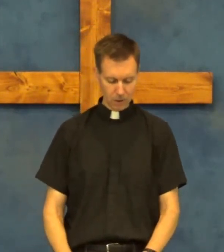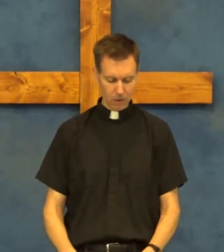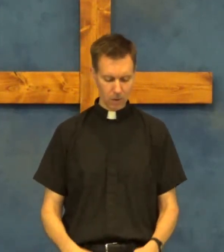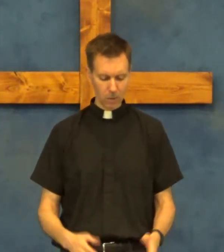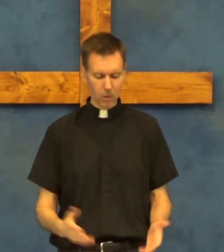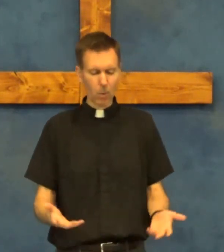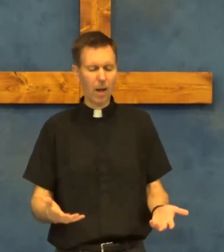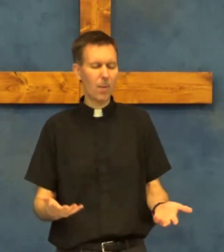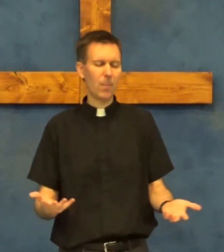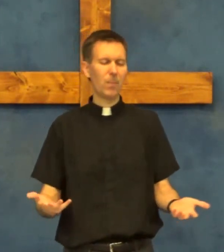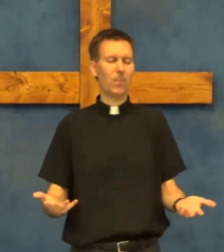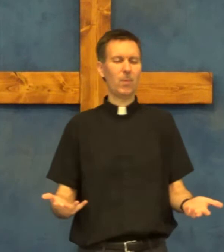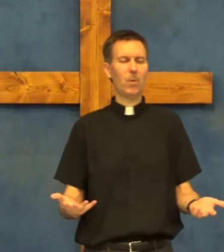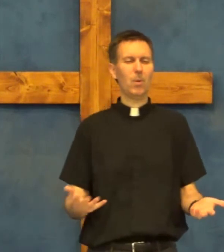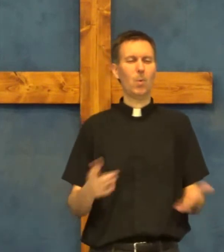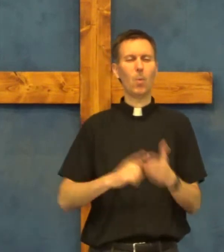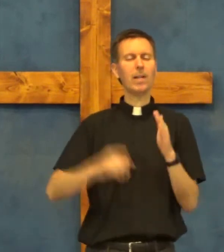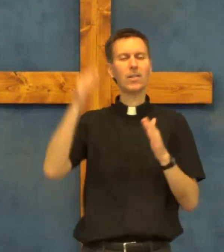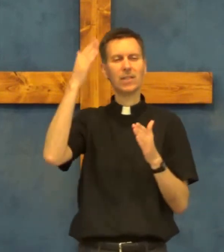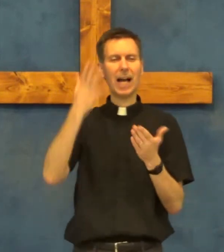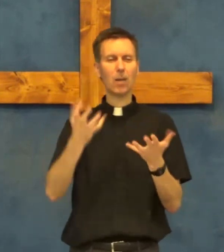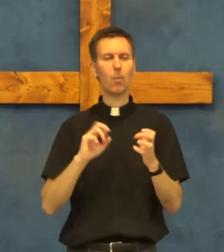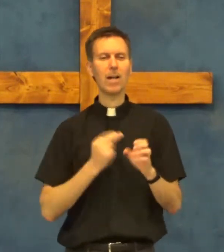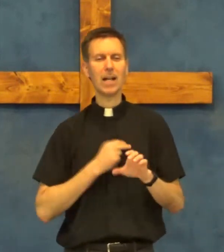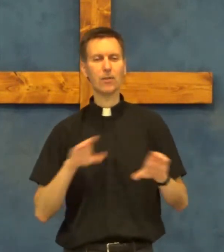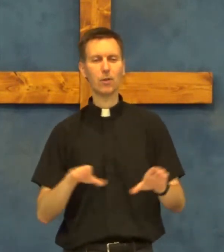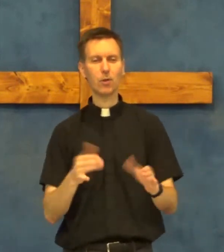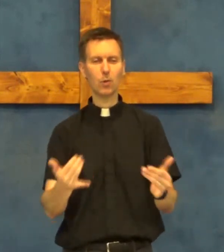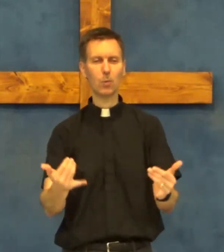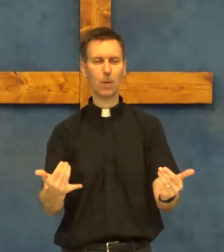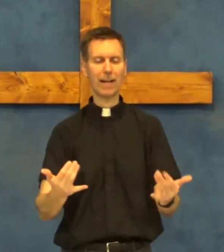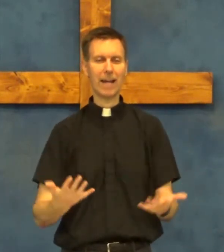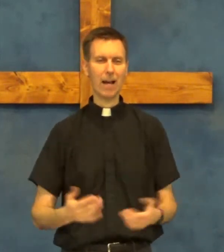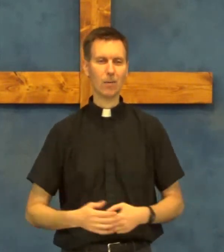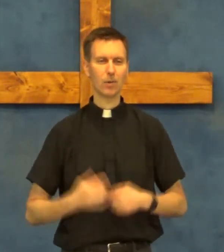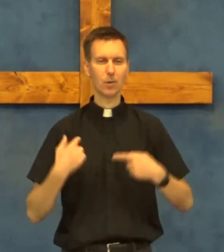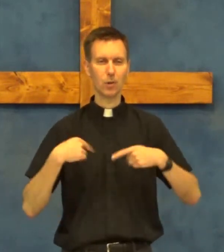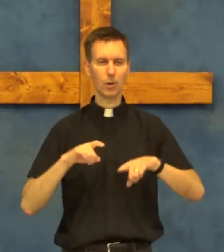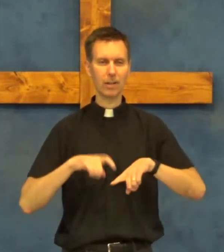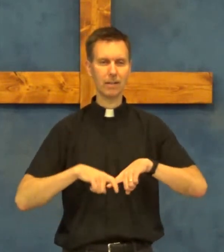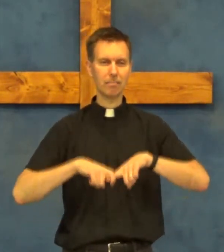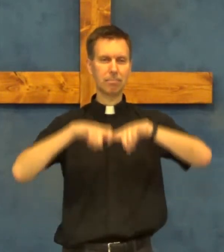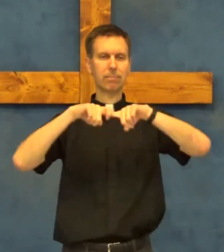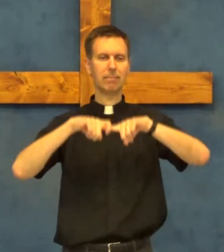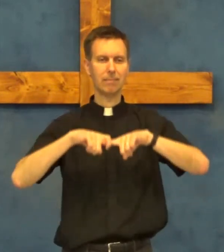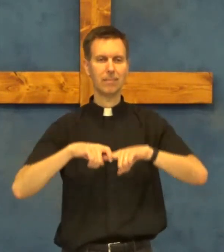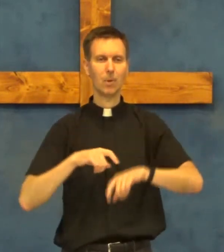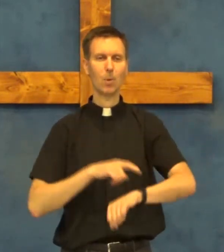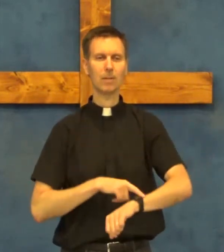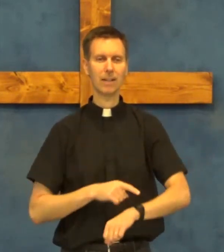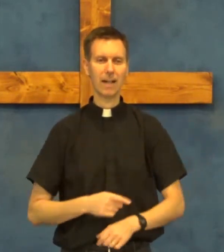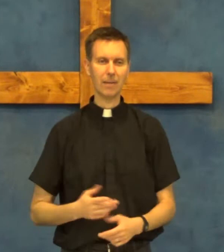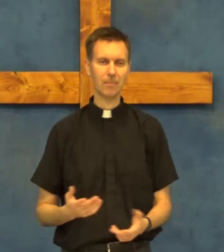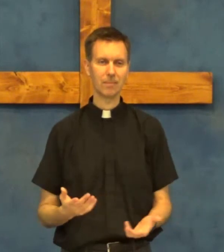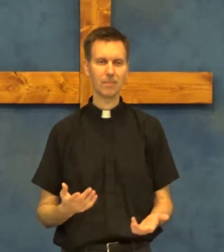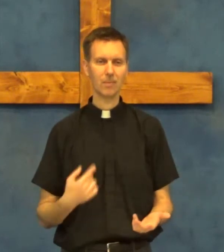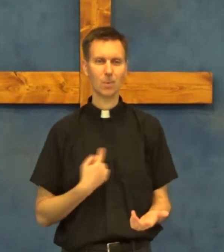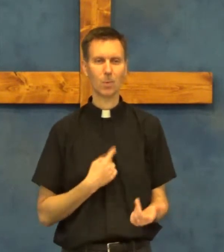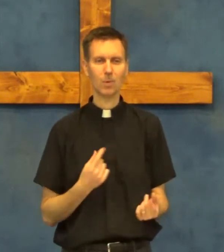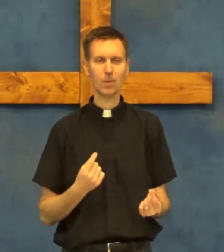so so what does God want us to do right now during hold time what do we